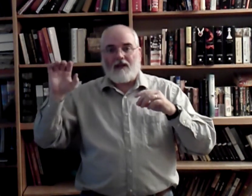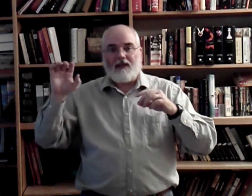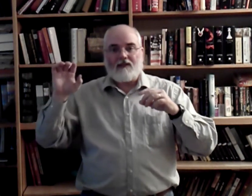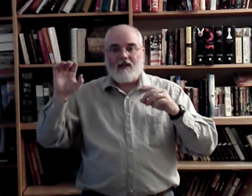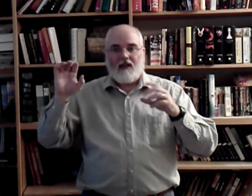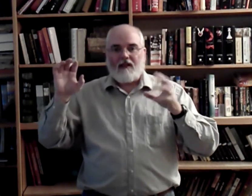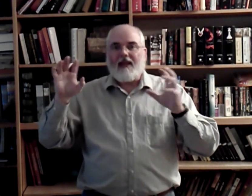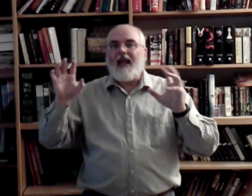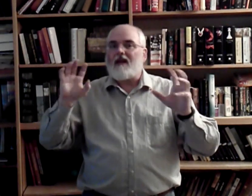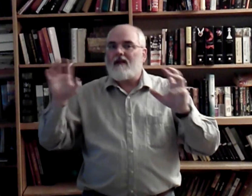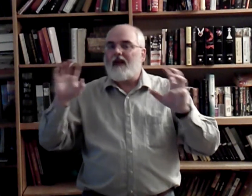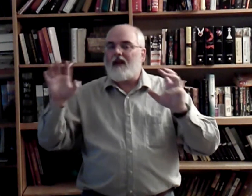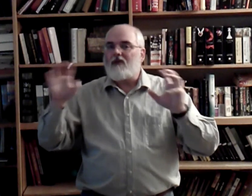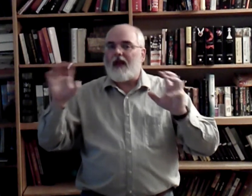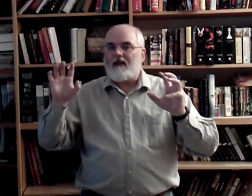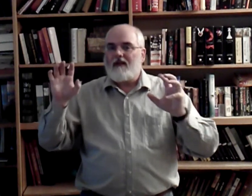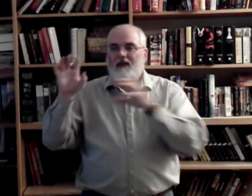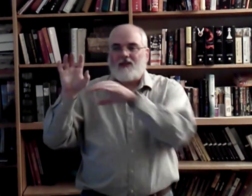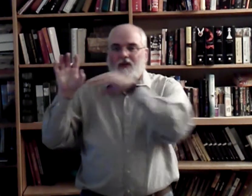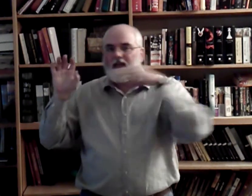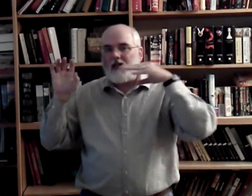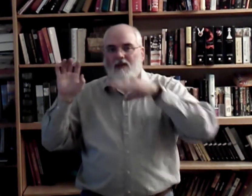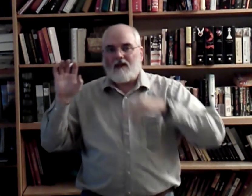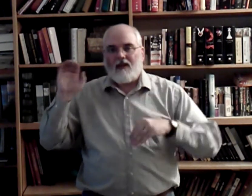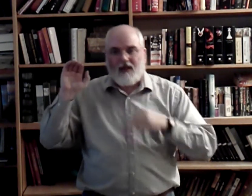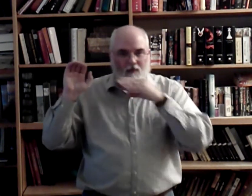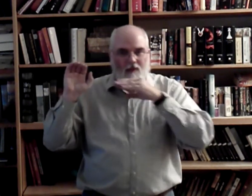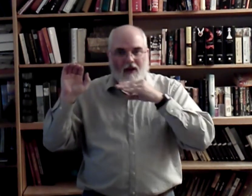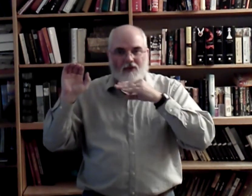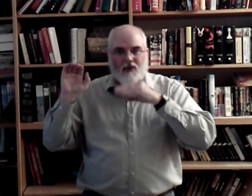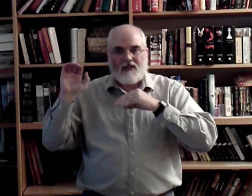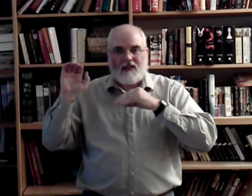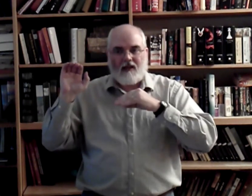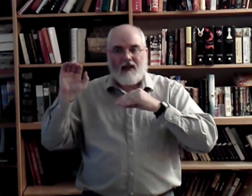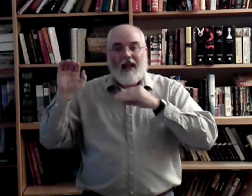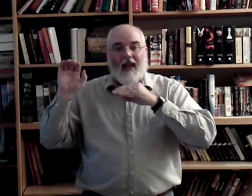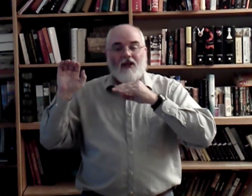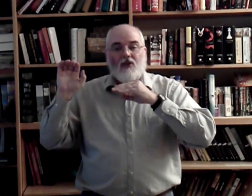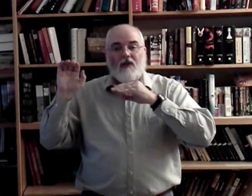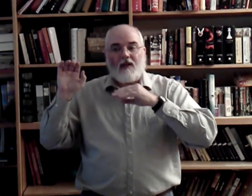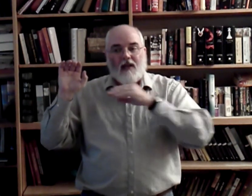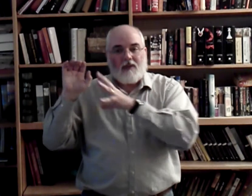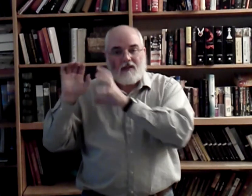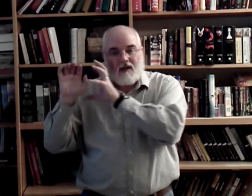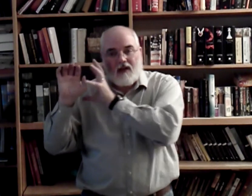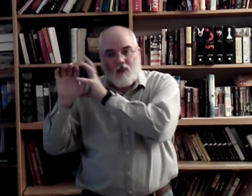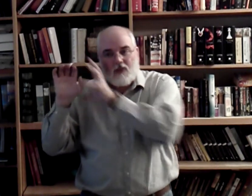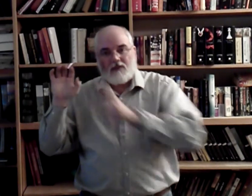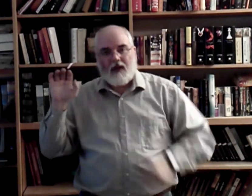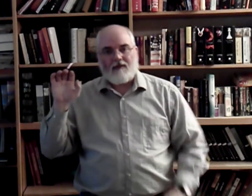of this, they can't do that. So you need to keep it even with the mouth so they can see it, and you need to keep it in one spot.